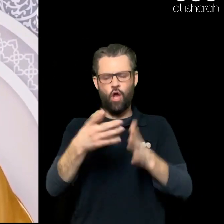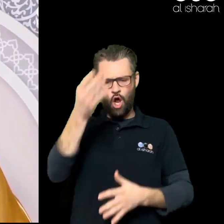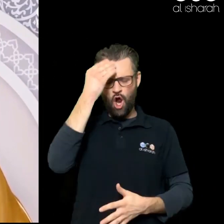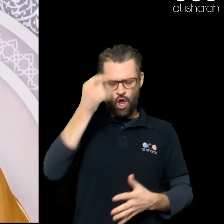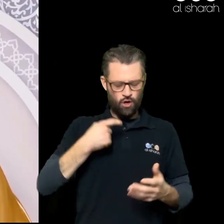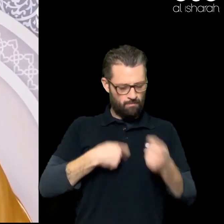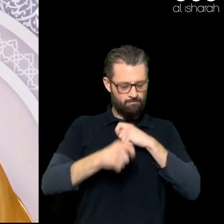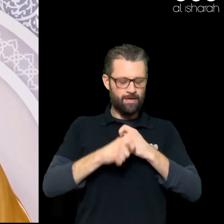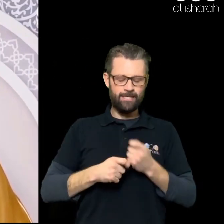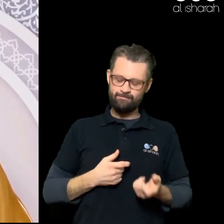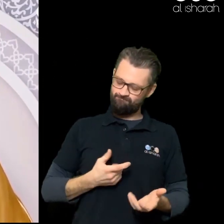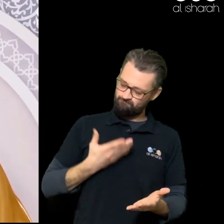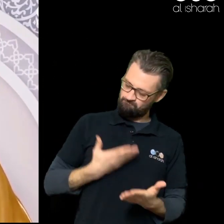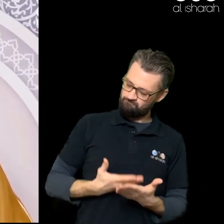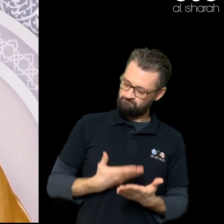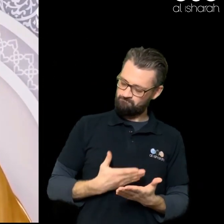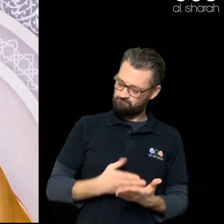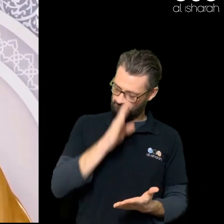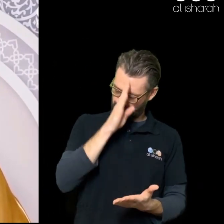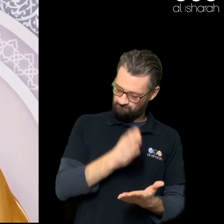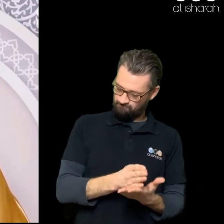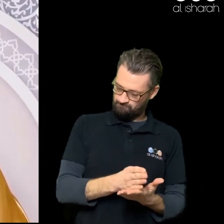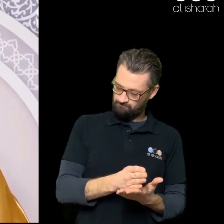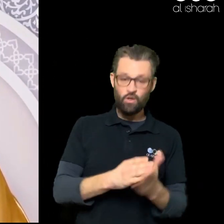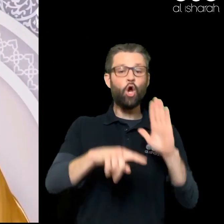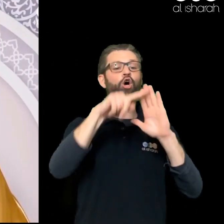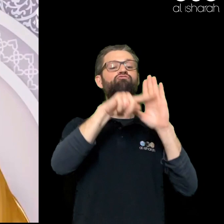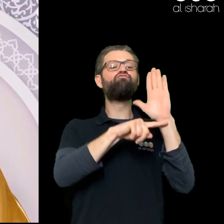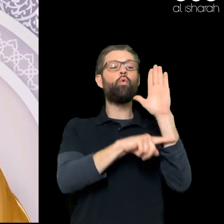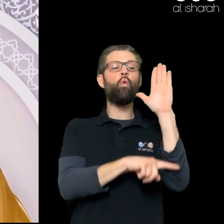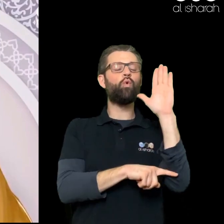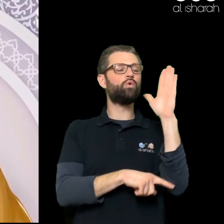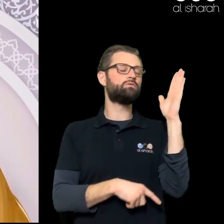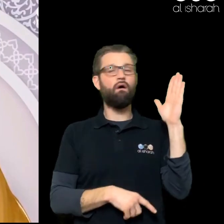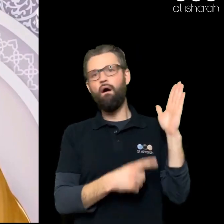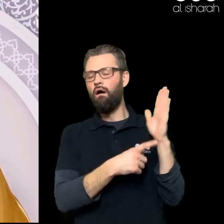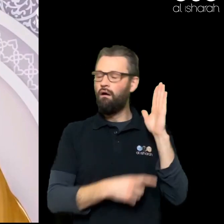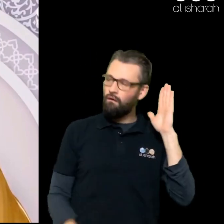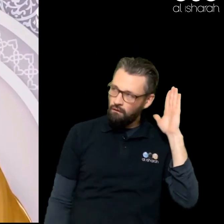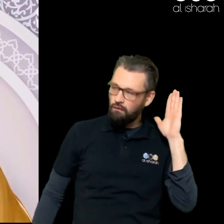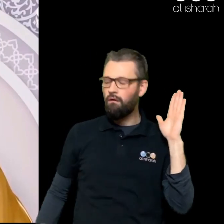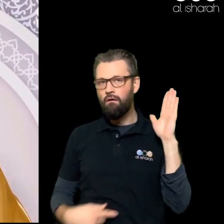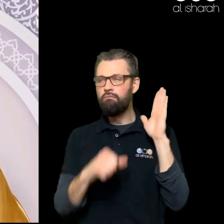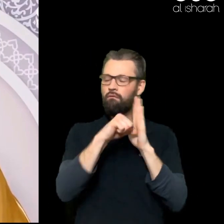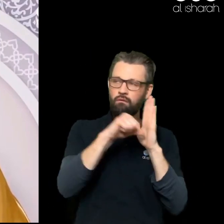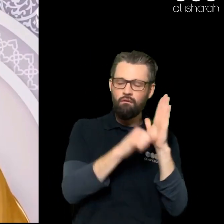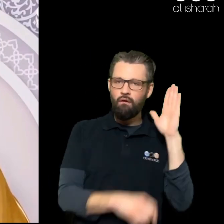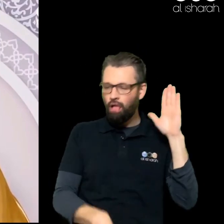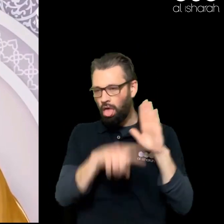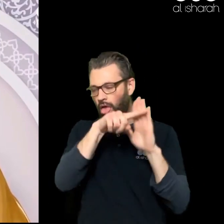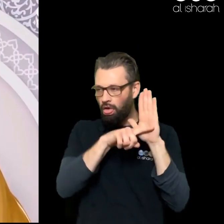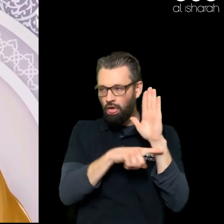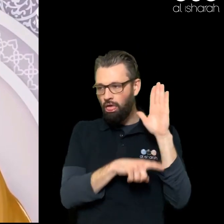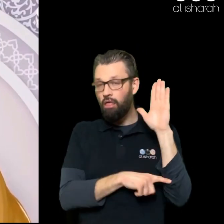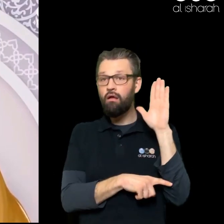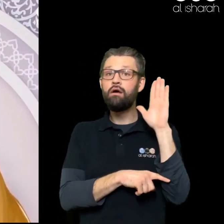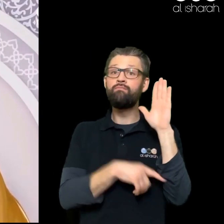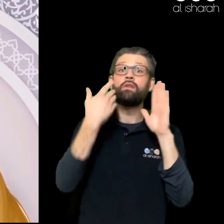Are there Simply to make Your lives Difficult That's what Was spread At the time Of the Sahaba From the Very beginning